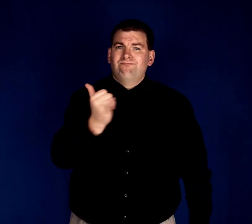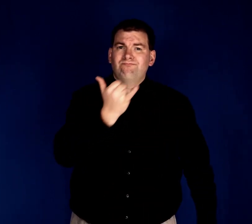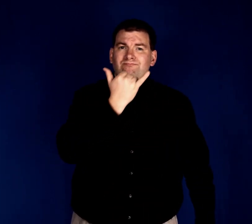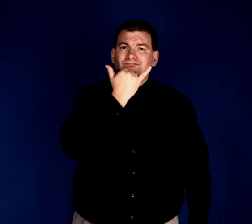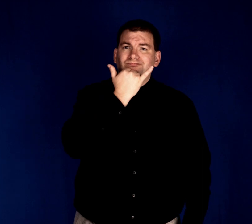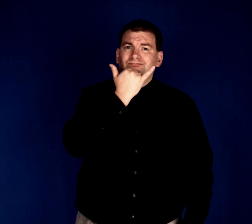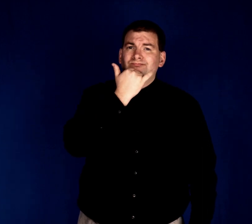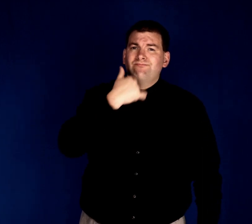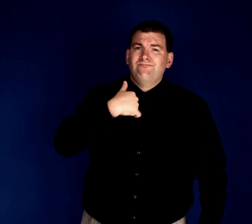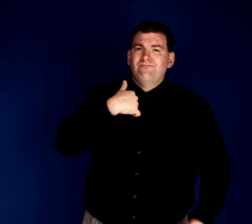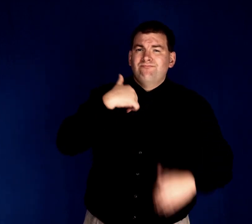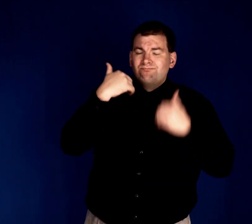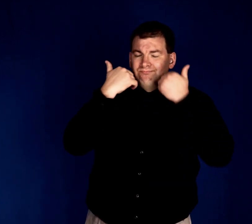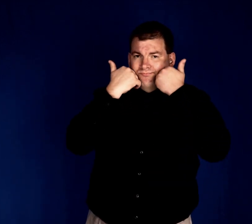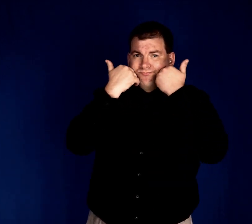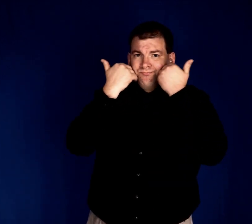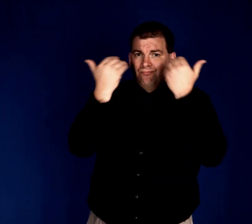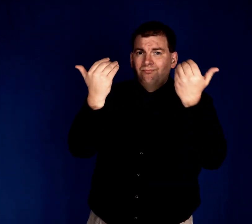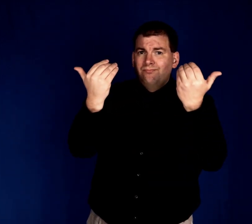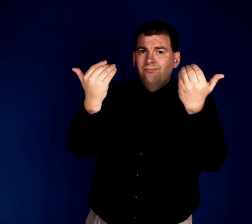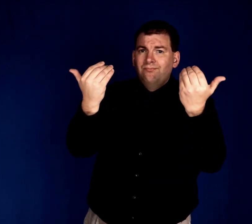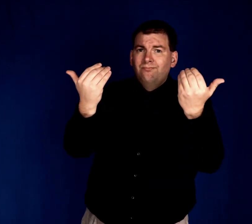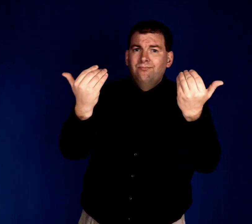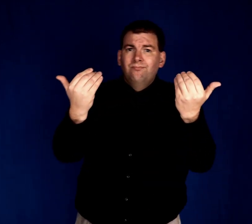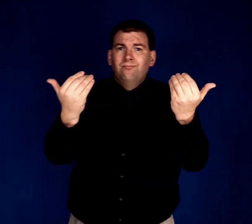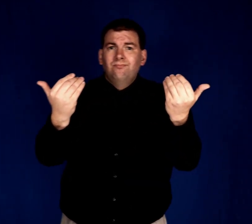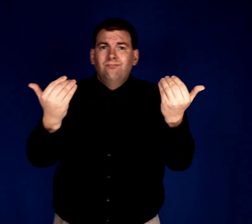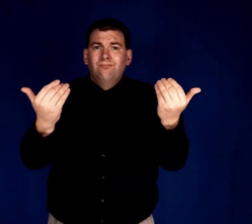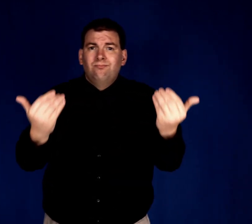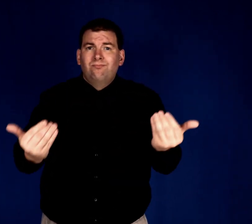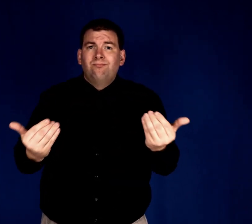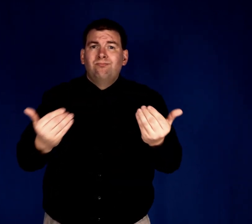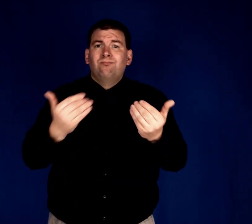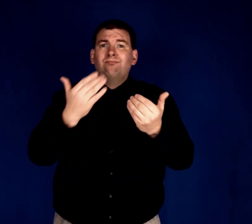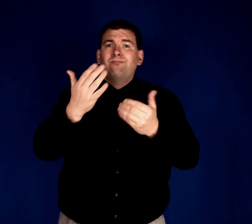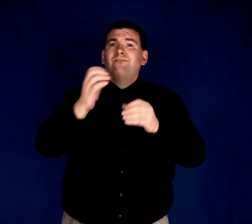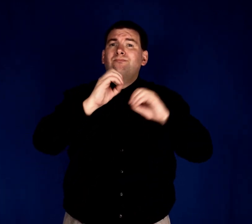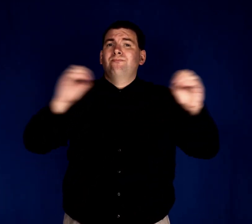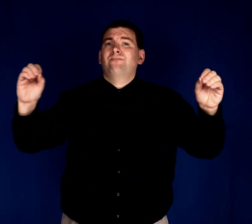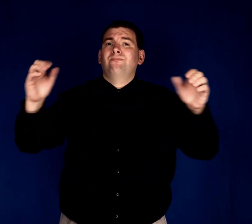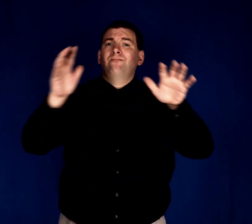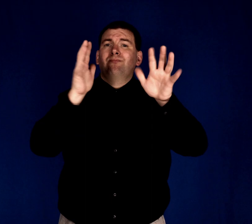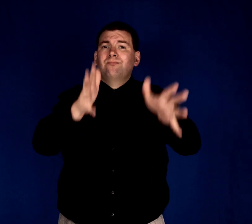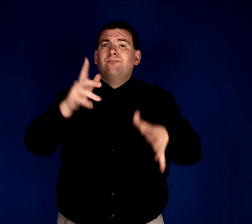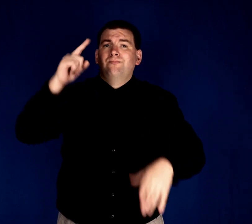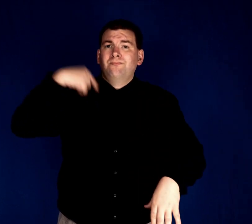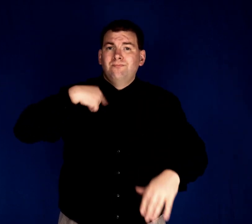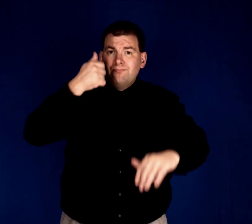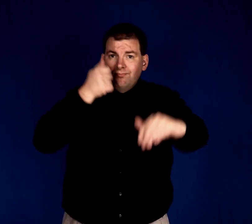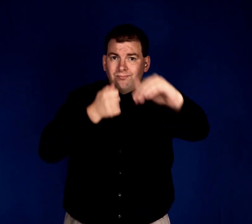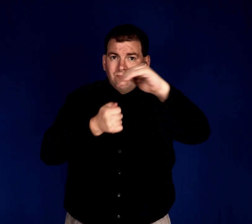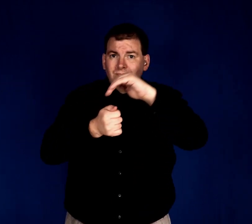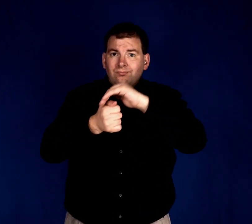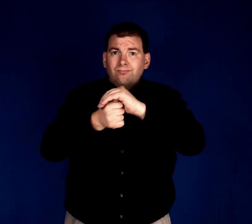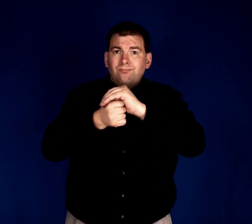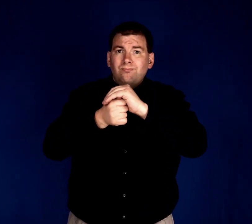I'm so ashamed There's nowhere left for me to hide This